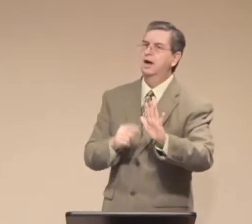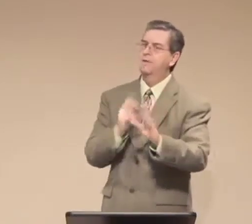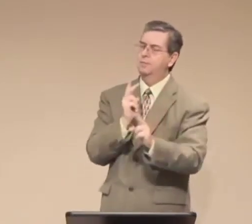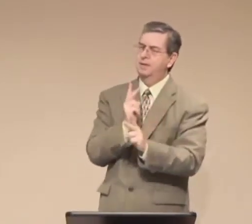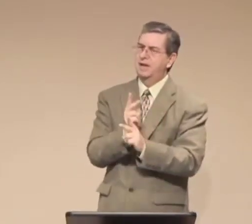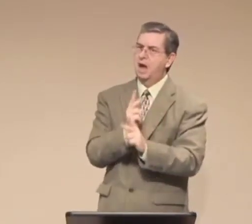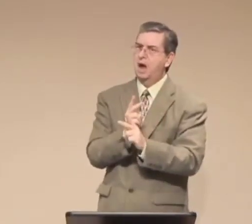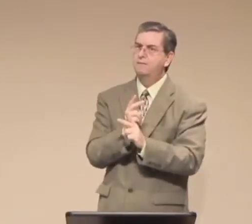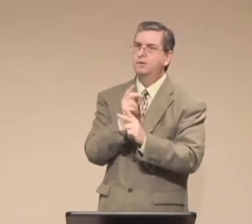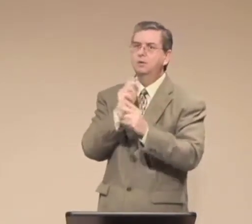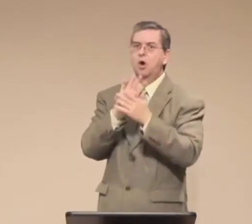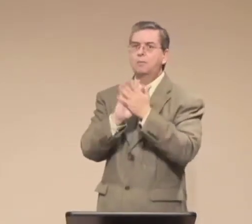Amen.